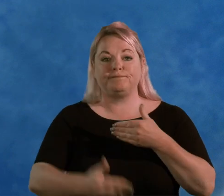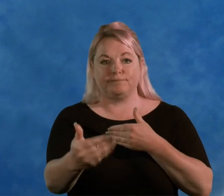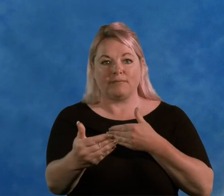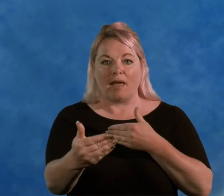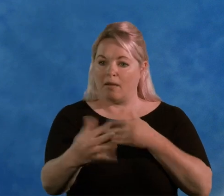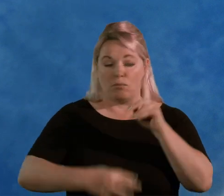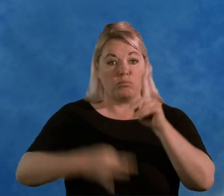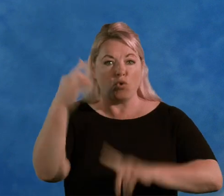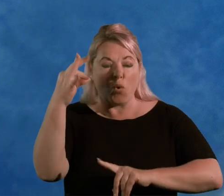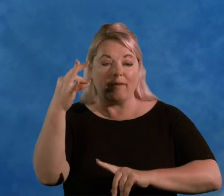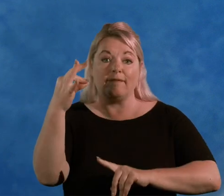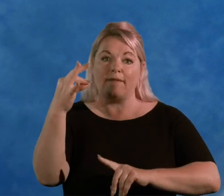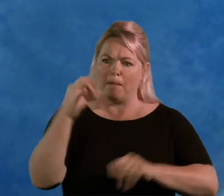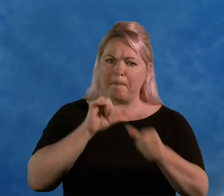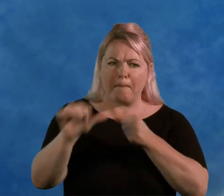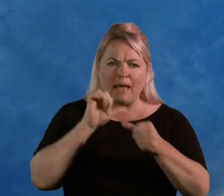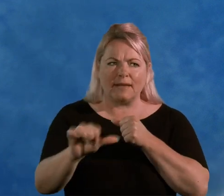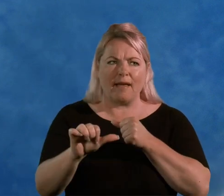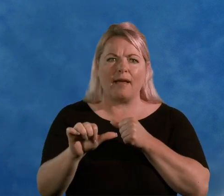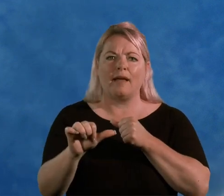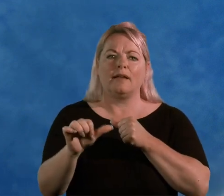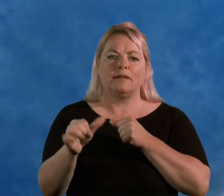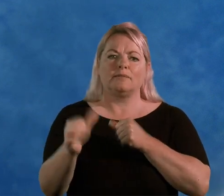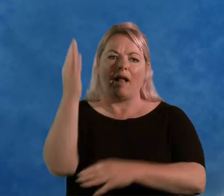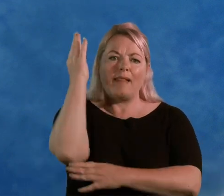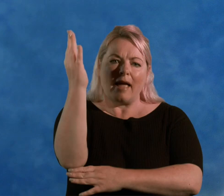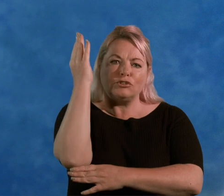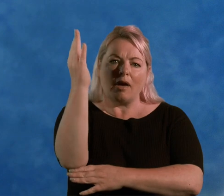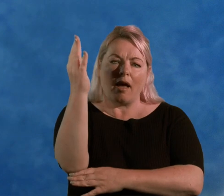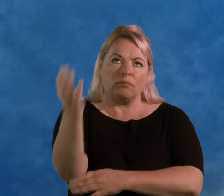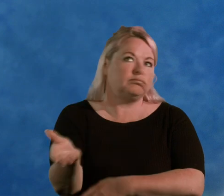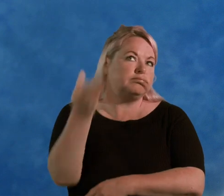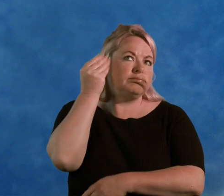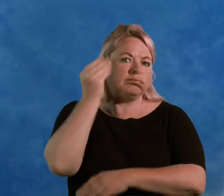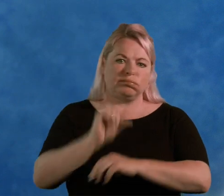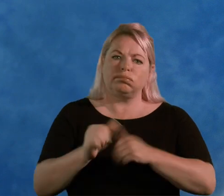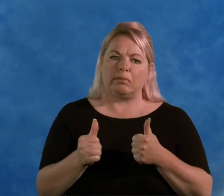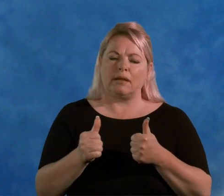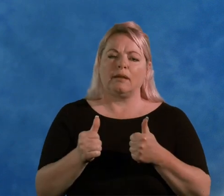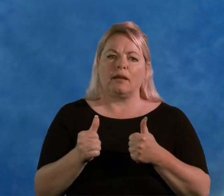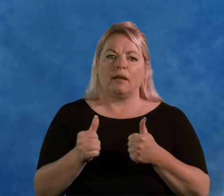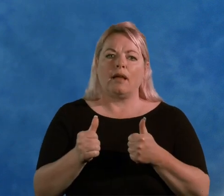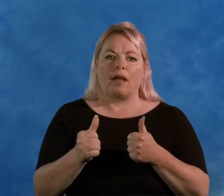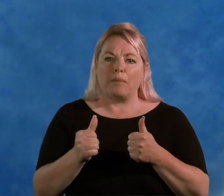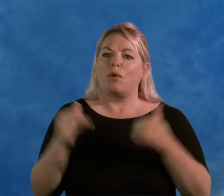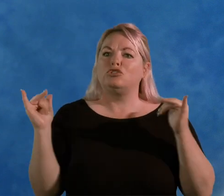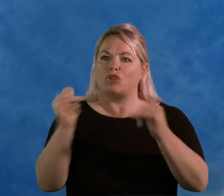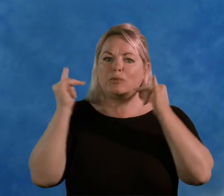it was much better. I was able to hear lectures and be more sociable